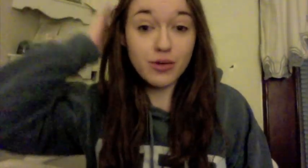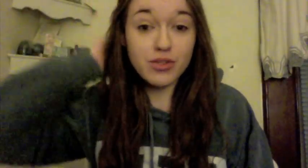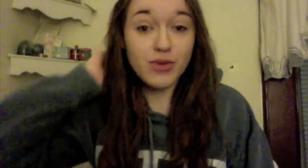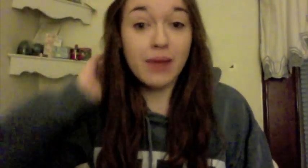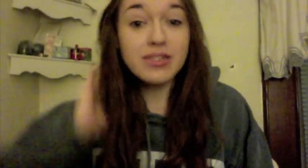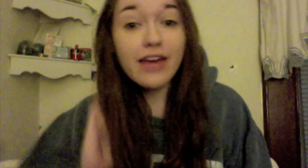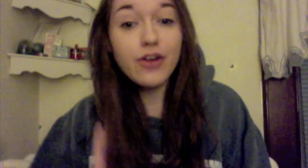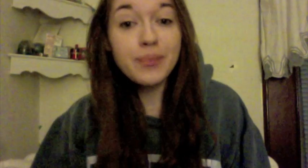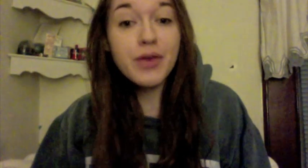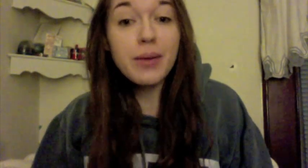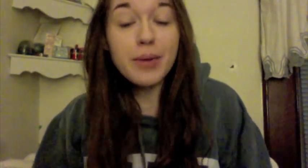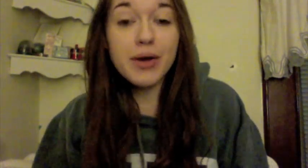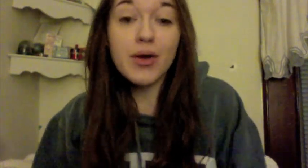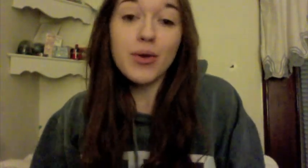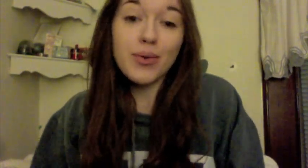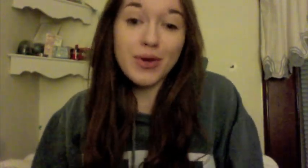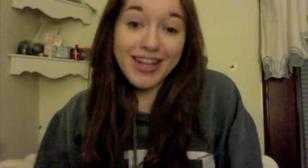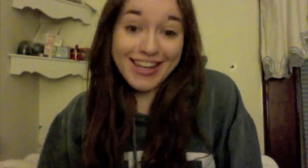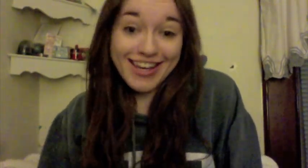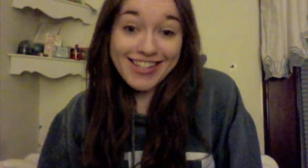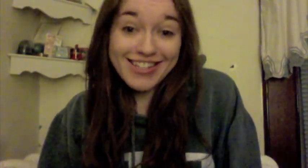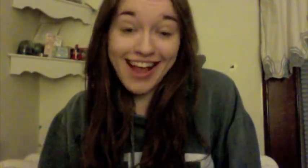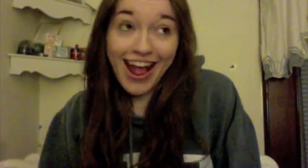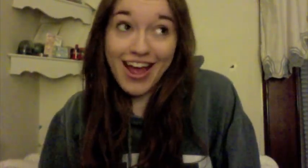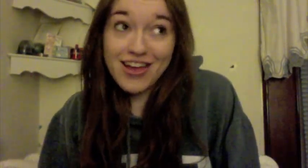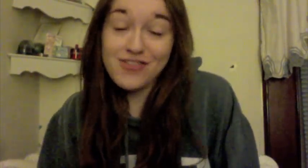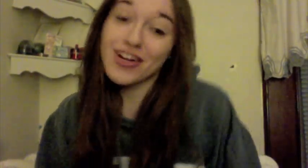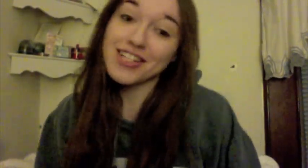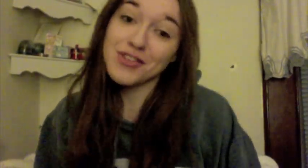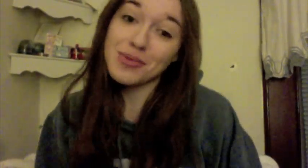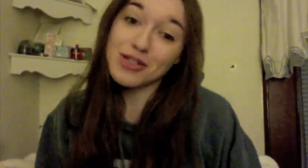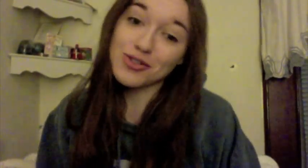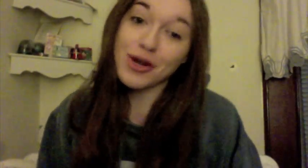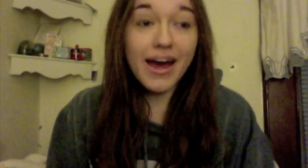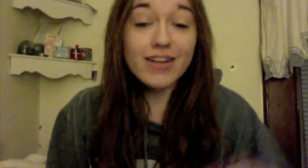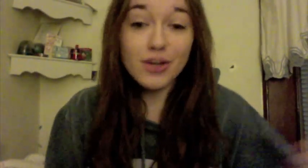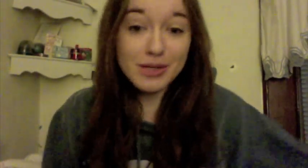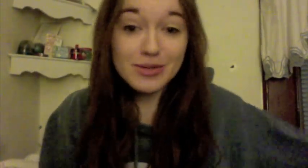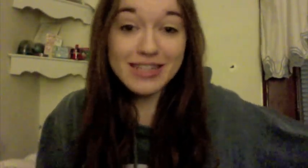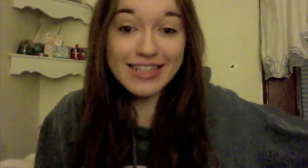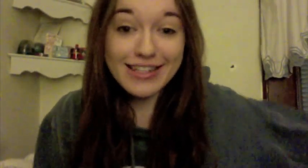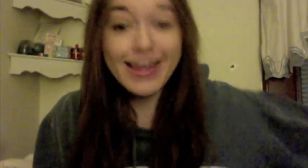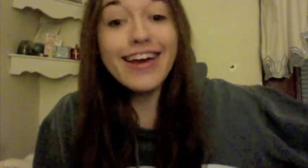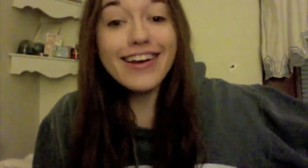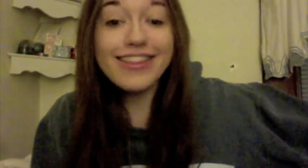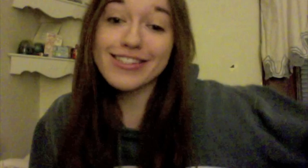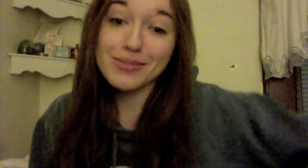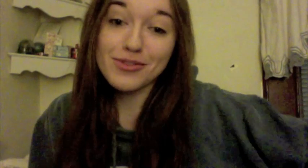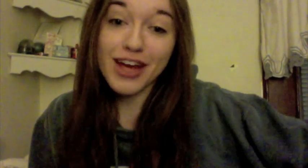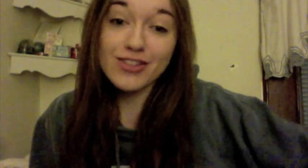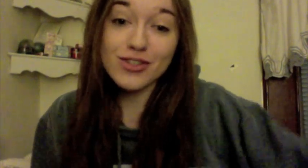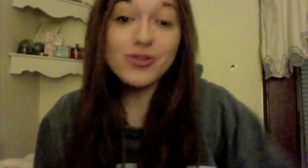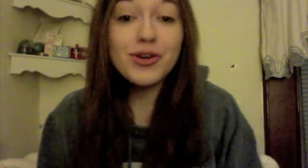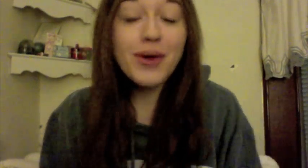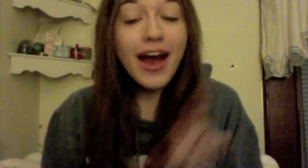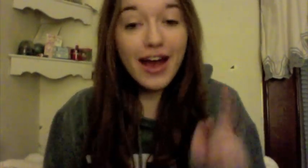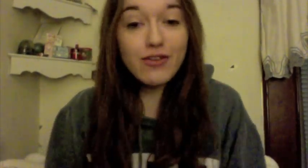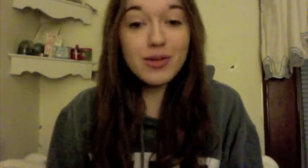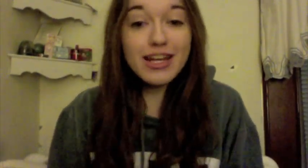this rap together. But we're idiots and forgot to film an intro. As always, we'd like to thank the Teen Wolf Cast and crew, everybody at